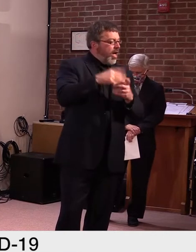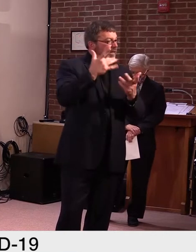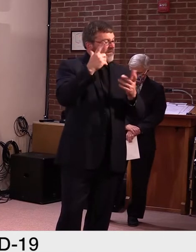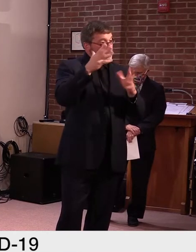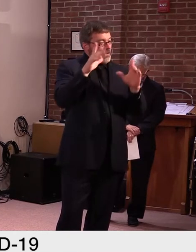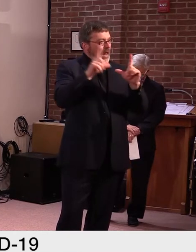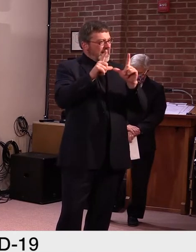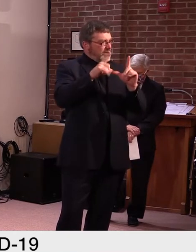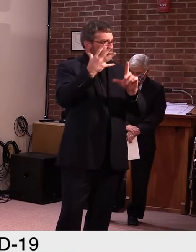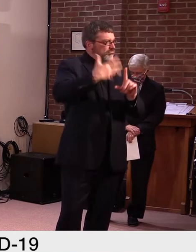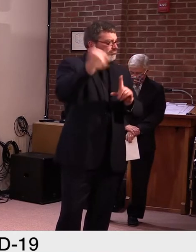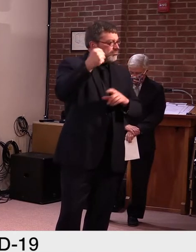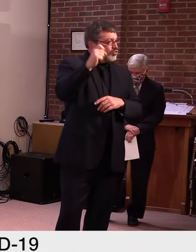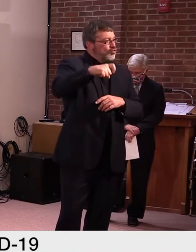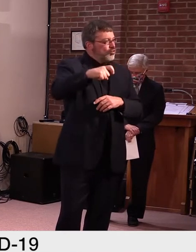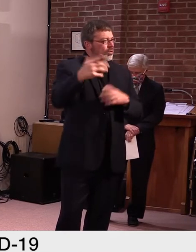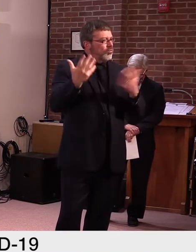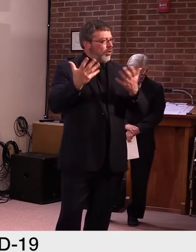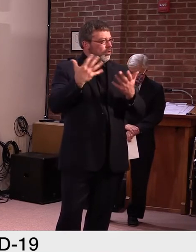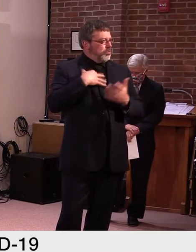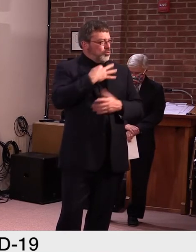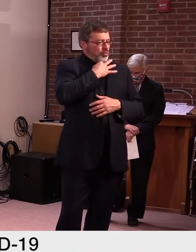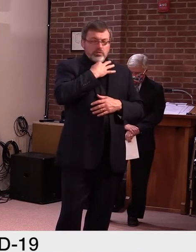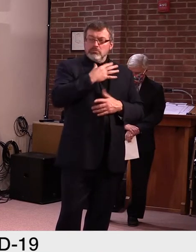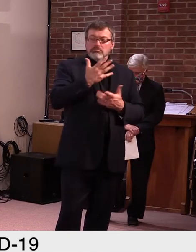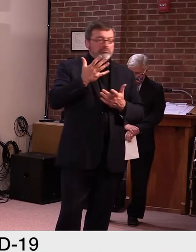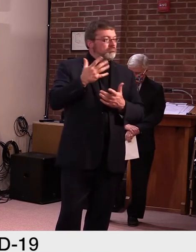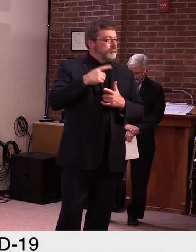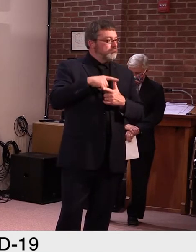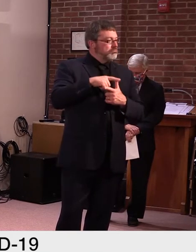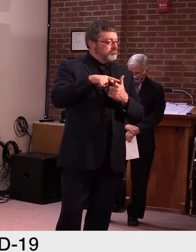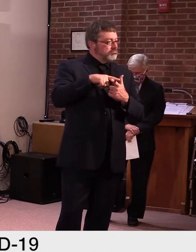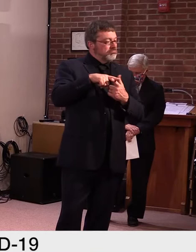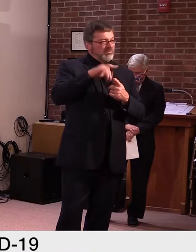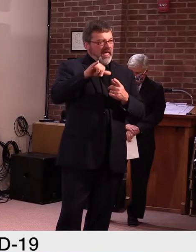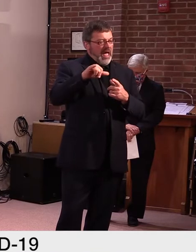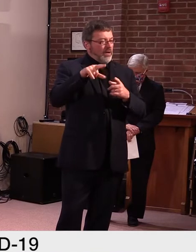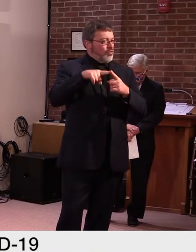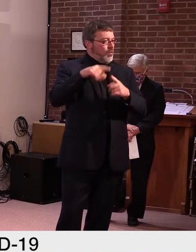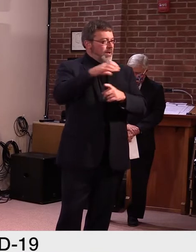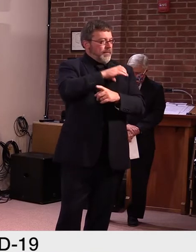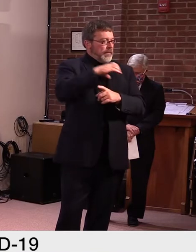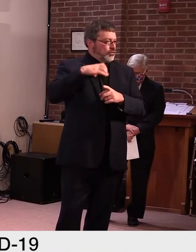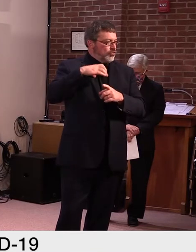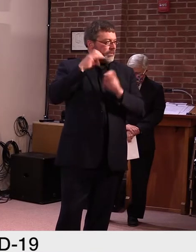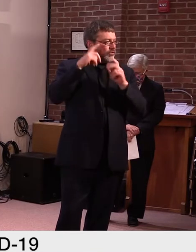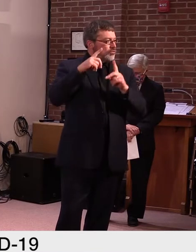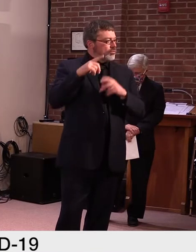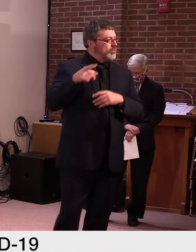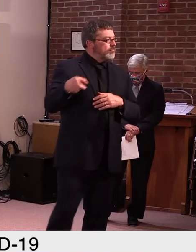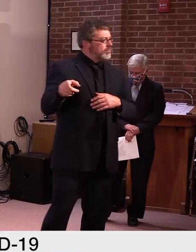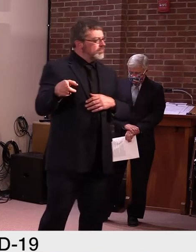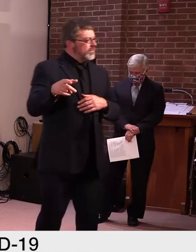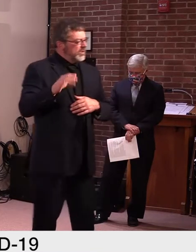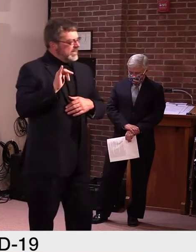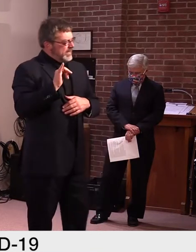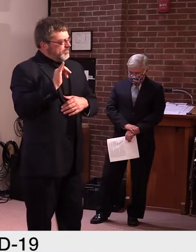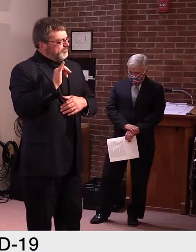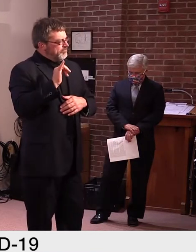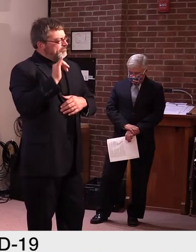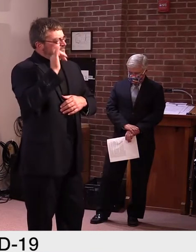Yes. Thank you. Um, yes, we are reviewing the situation. We haven't formulated a recommendation to the state board yet, but the state board is